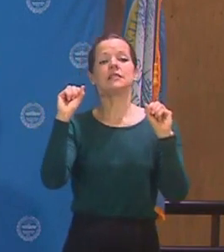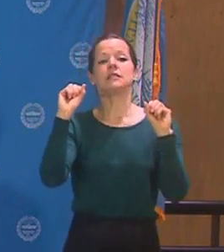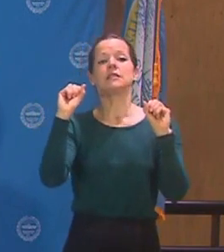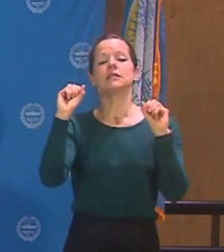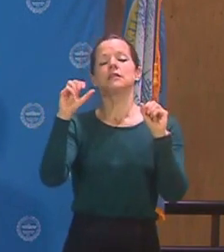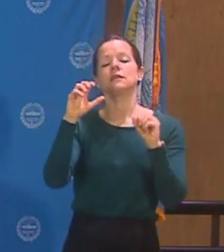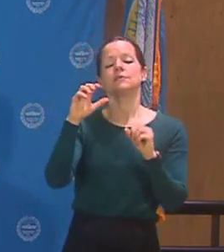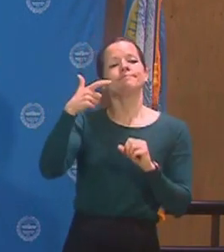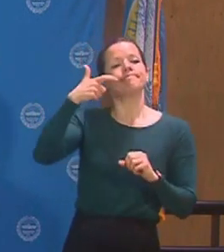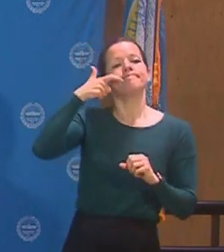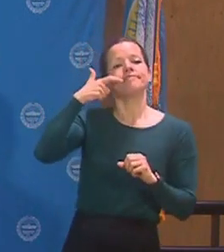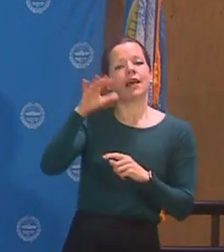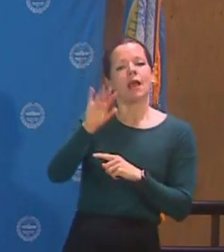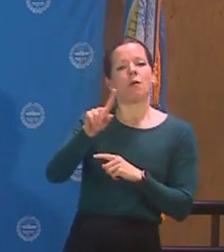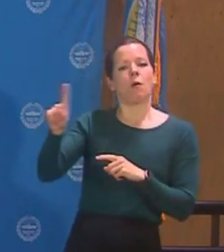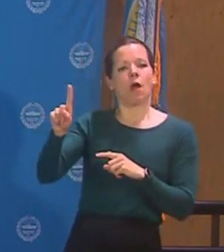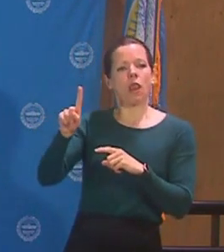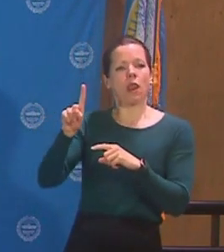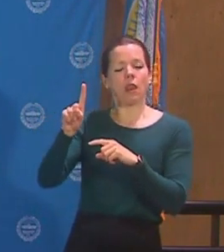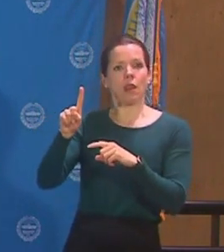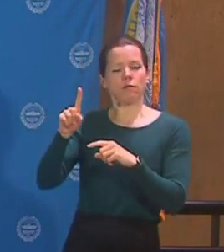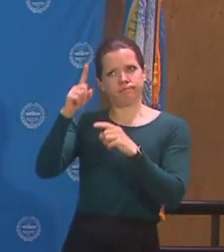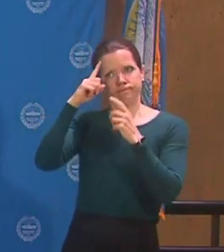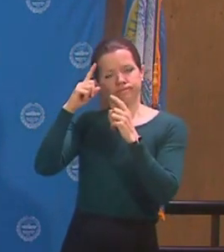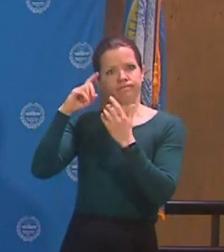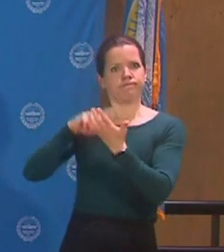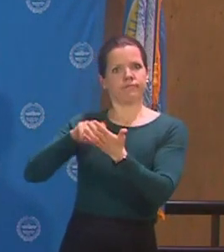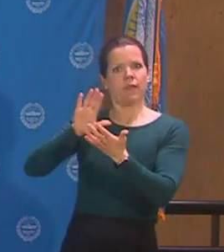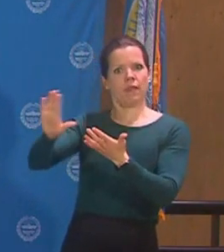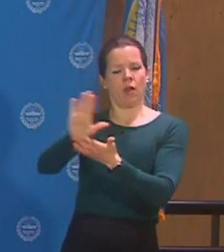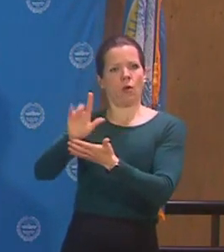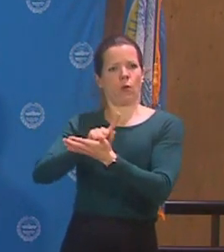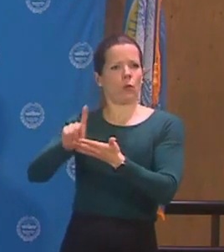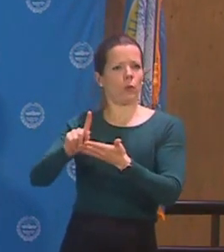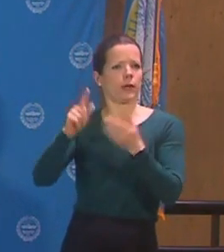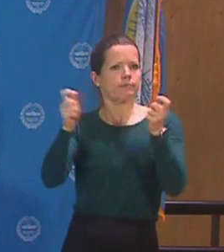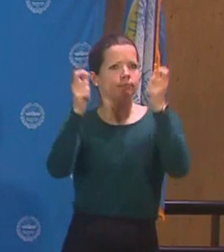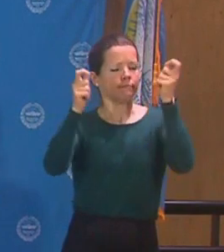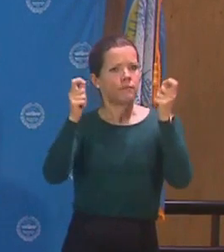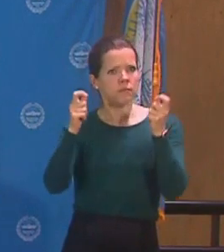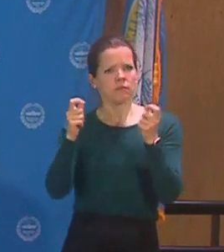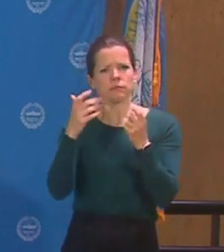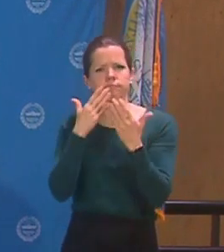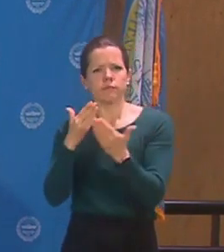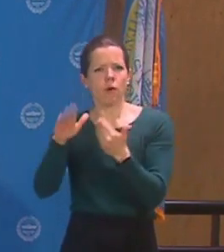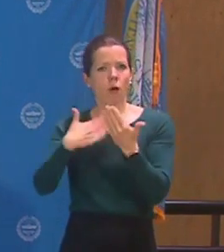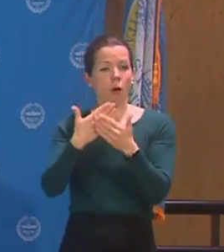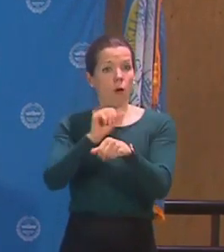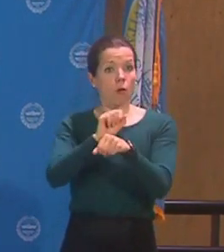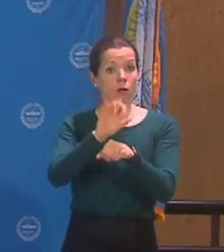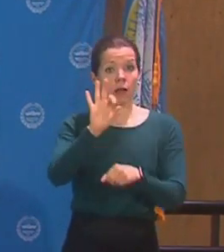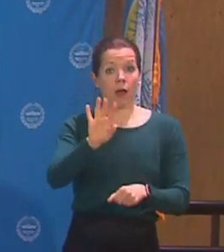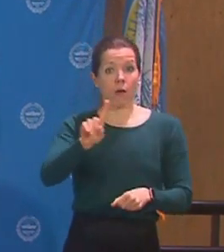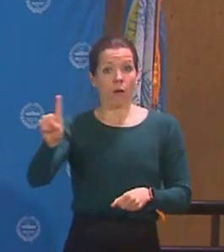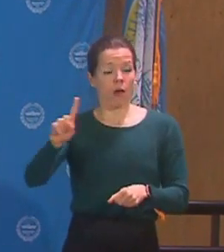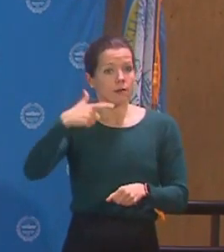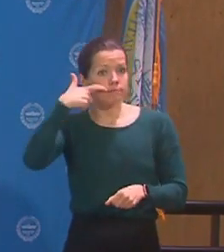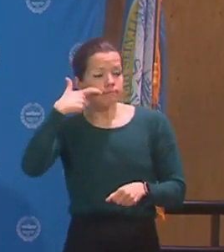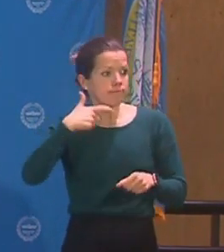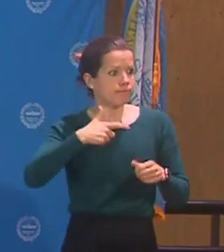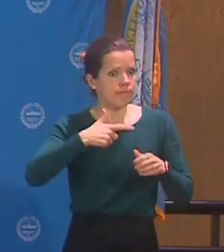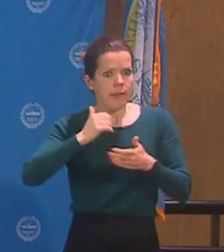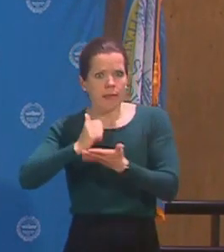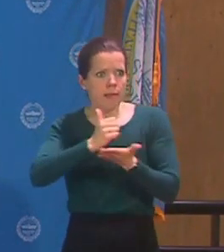call takers, dispatch workers, especially during this very critical time. And I want to thank everyone who practiced physical distancing